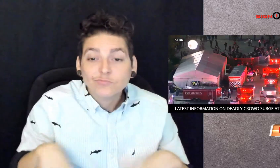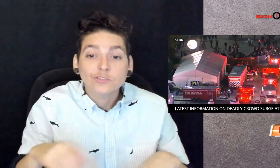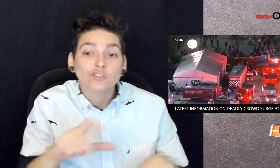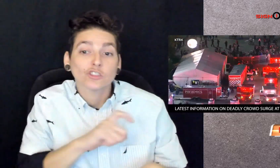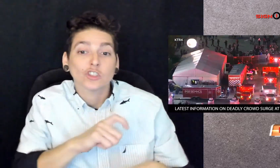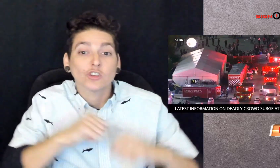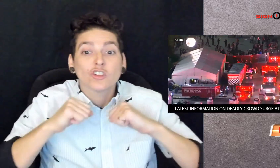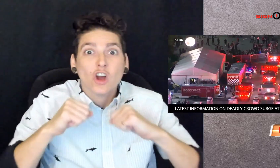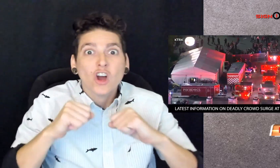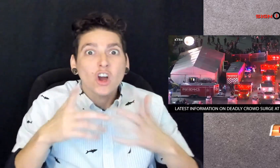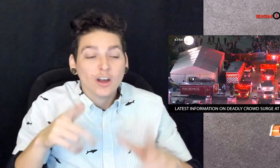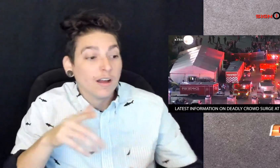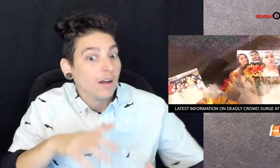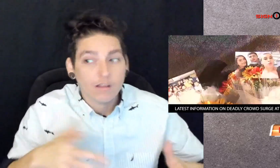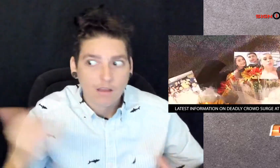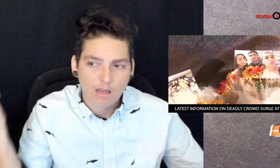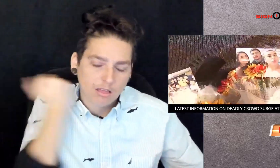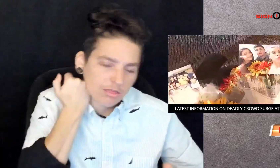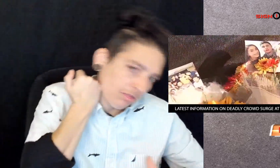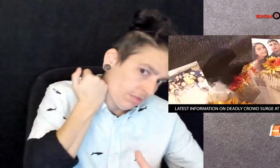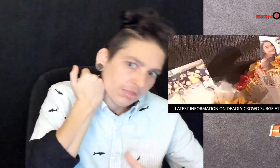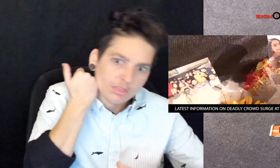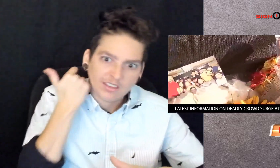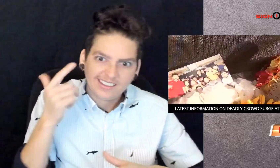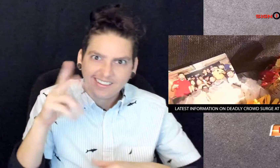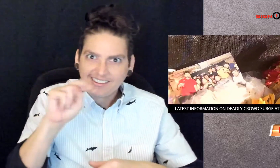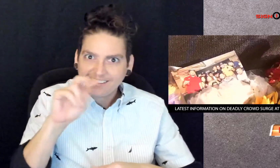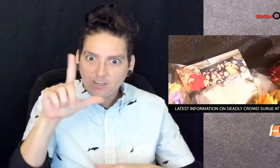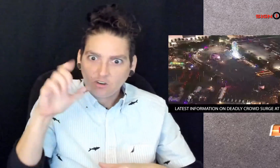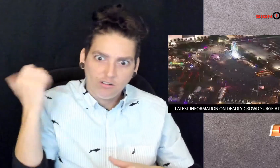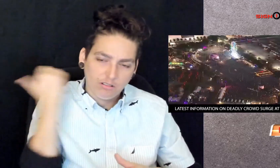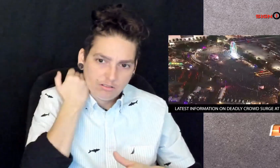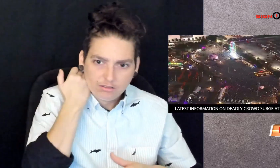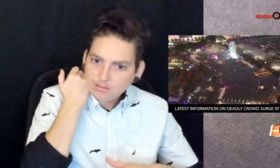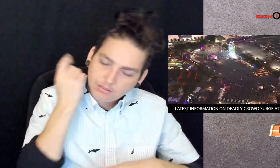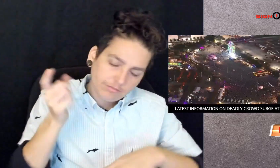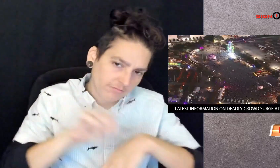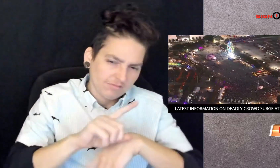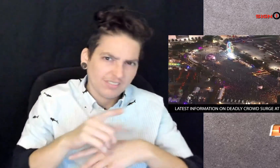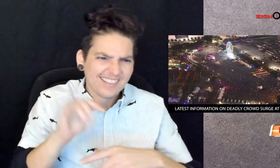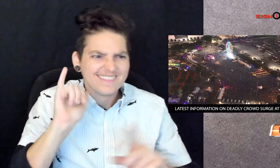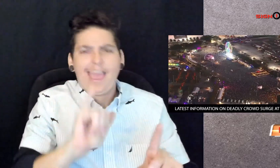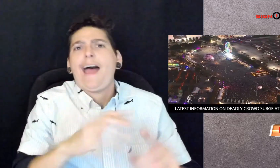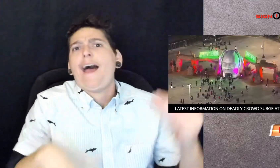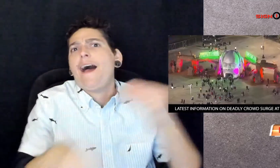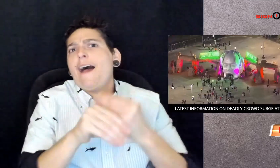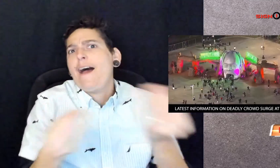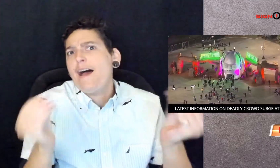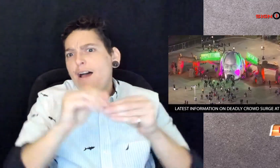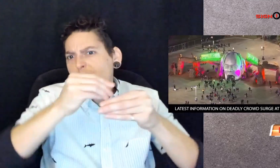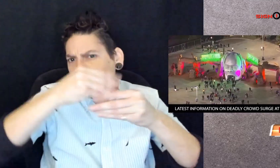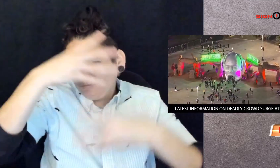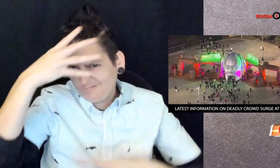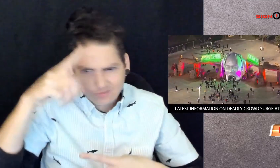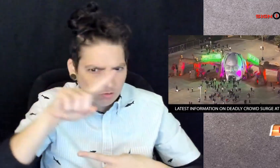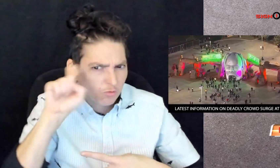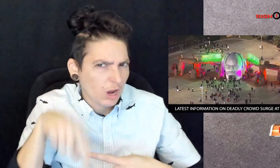victims. And police also say that a security guard was pricked in the neck with a needle, prompting more questions about